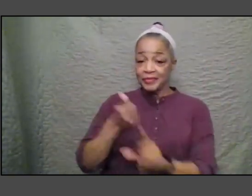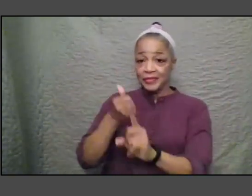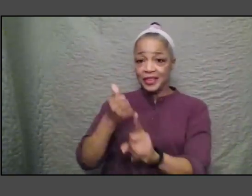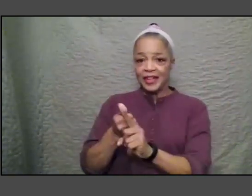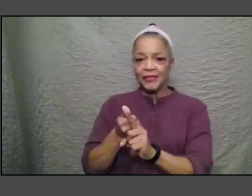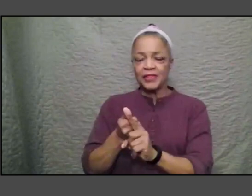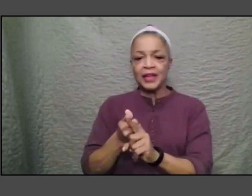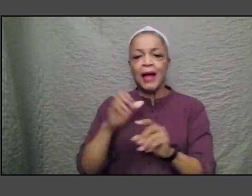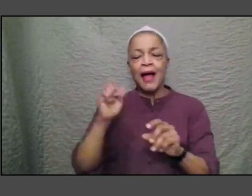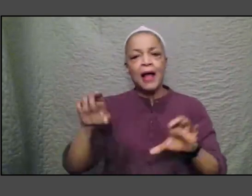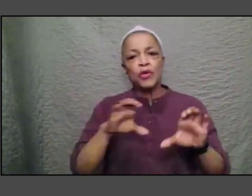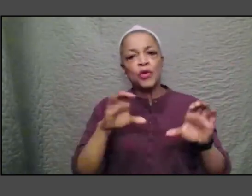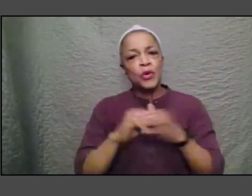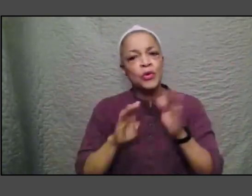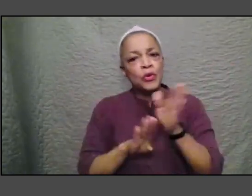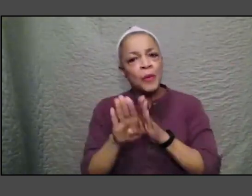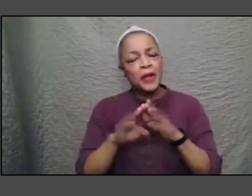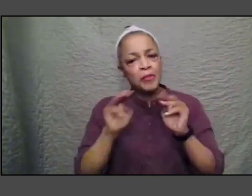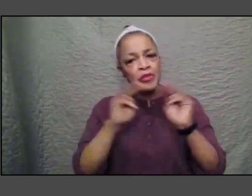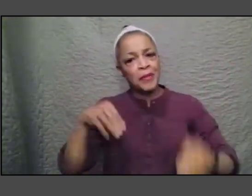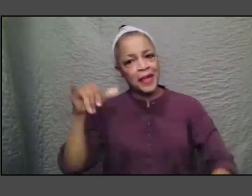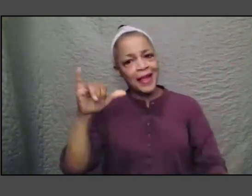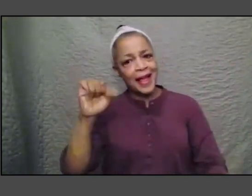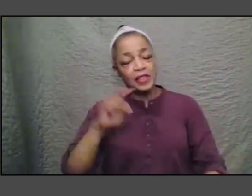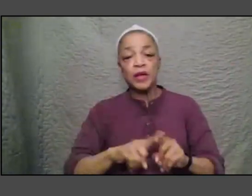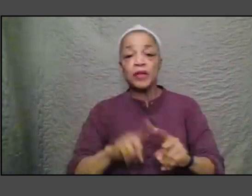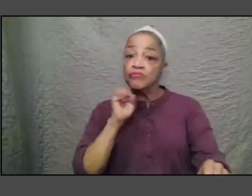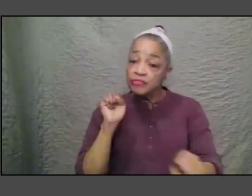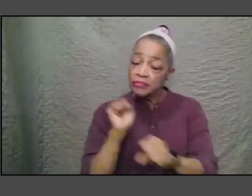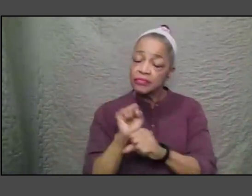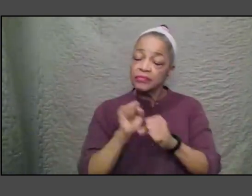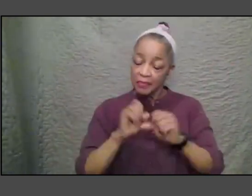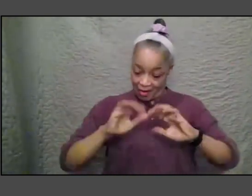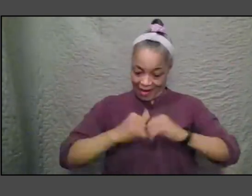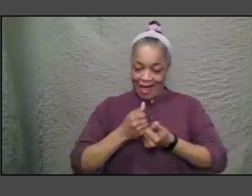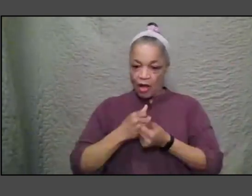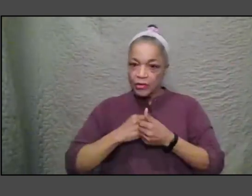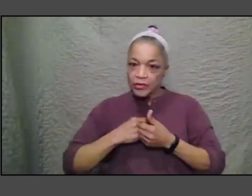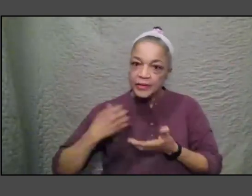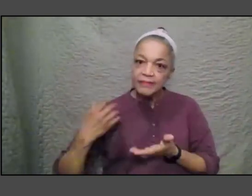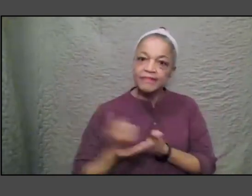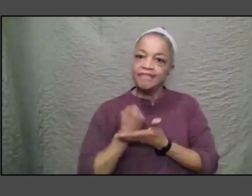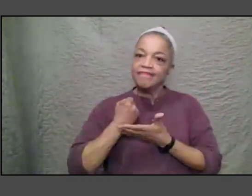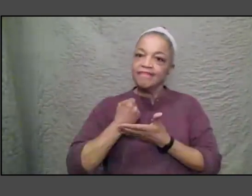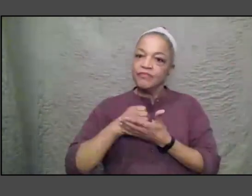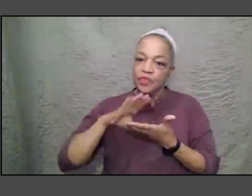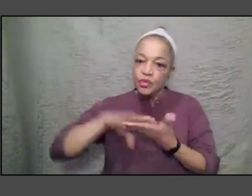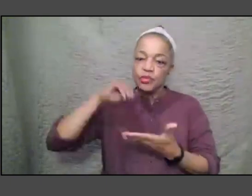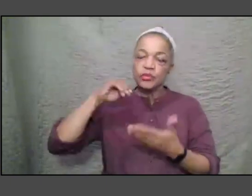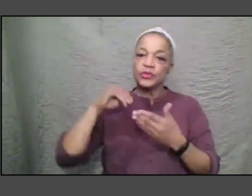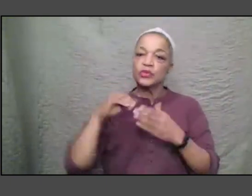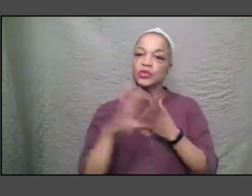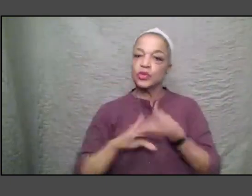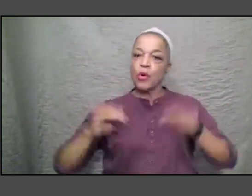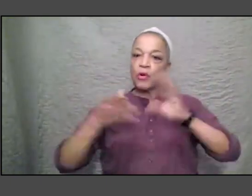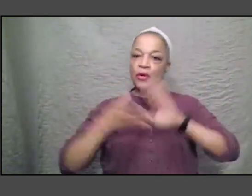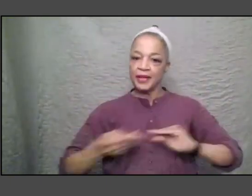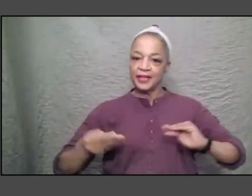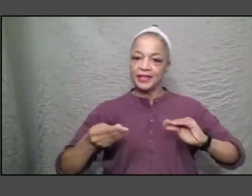museum but they were really a way to gain stories and as you know part of the reason we did this is because there were no